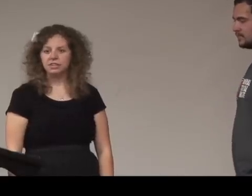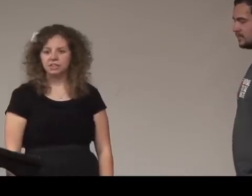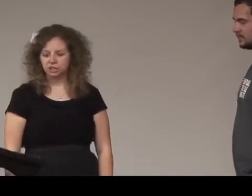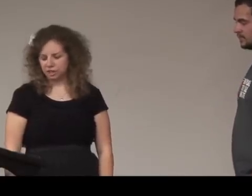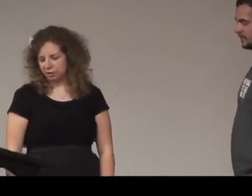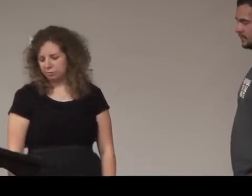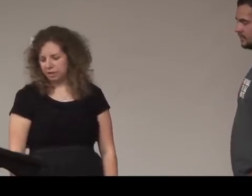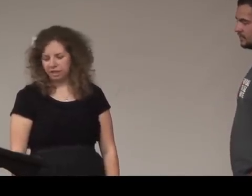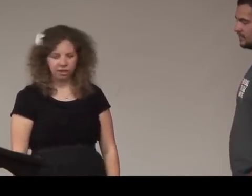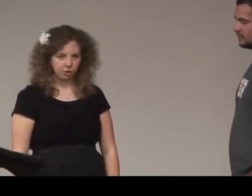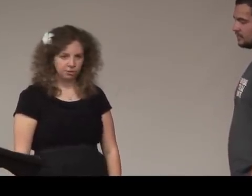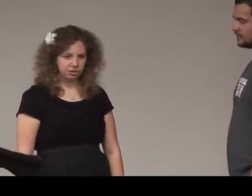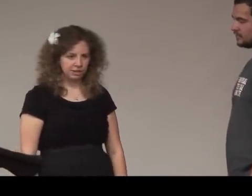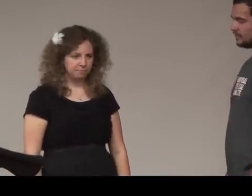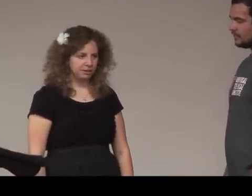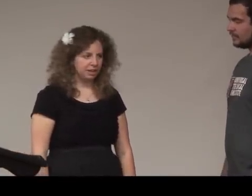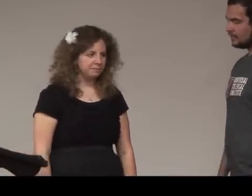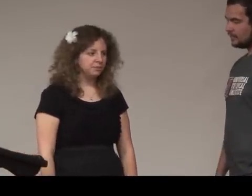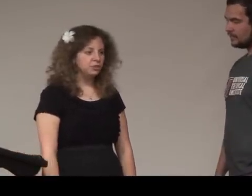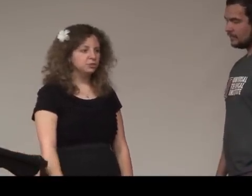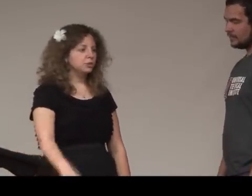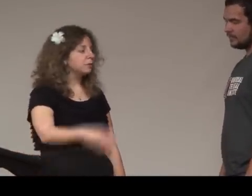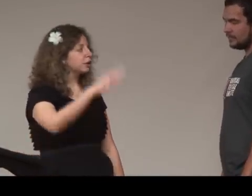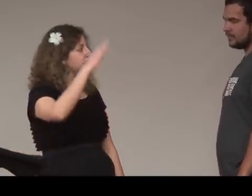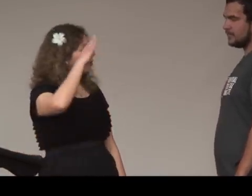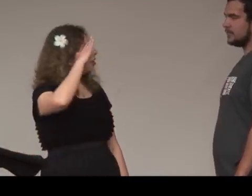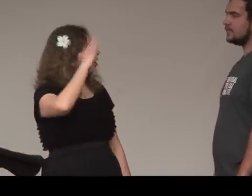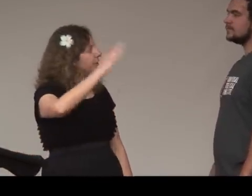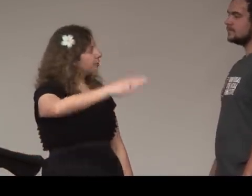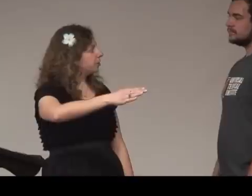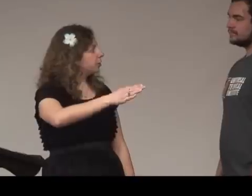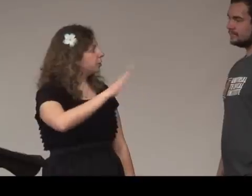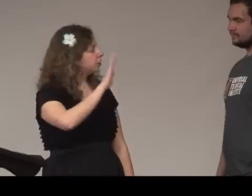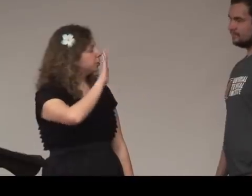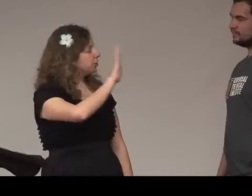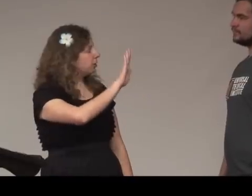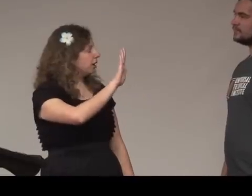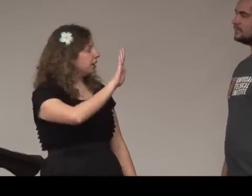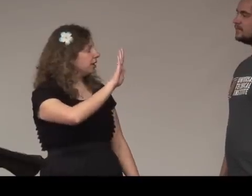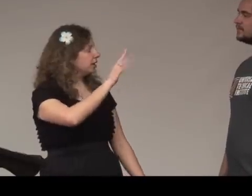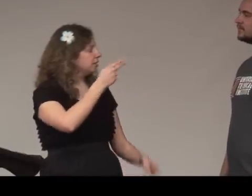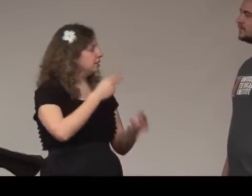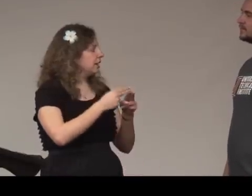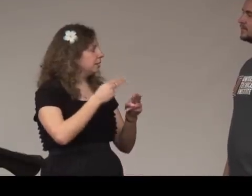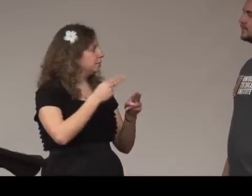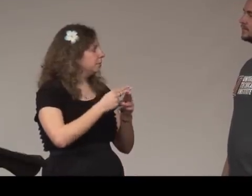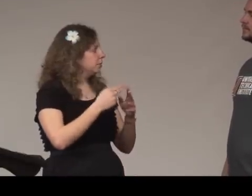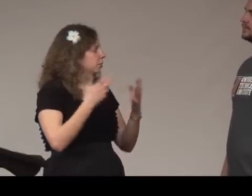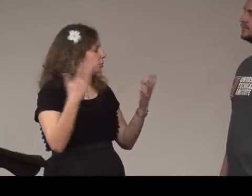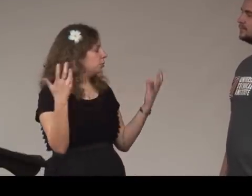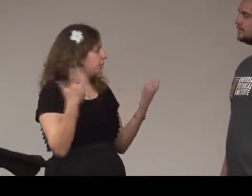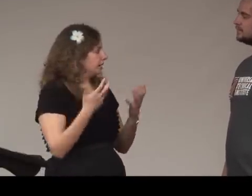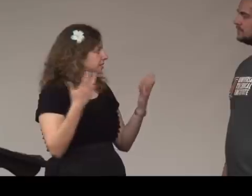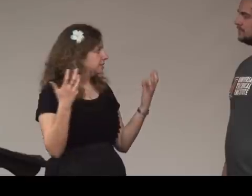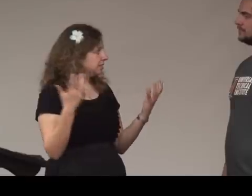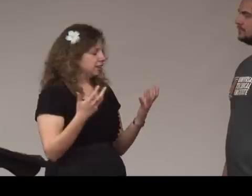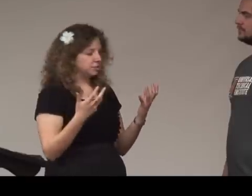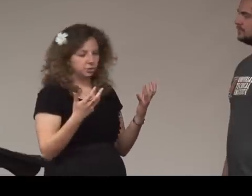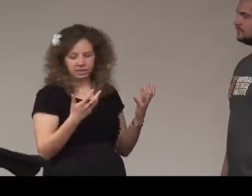in English that would be hello what's your name okay so I'm going to go hold up your name what and so